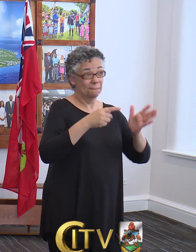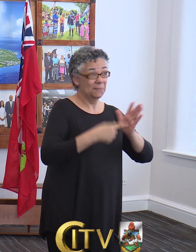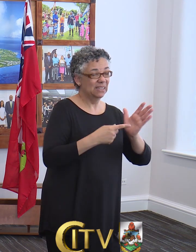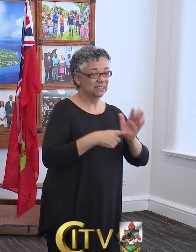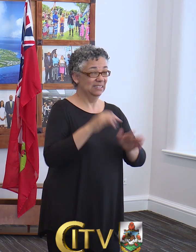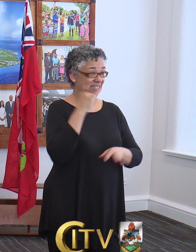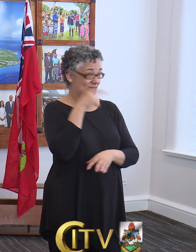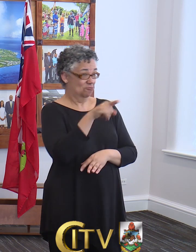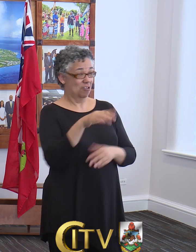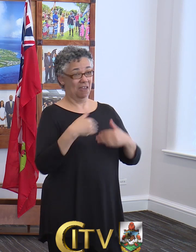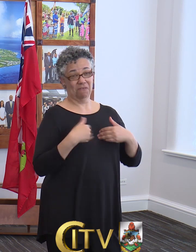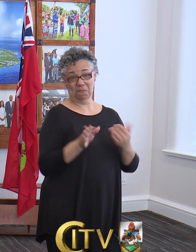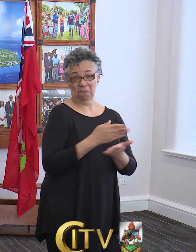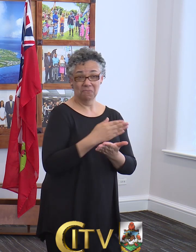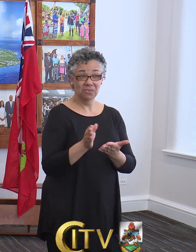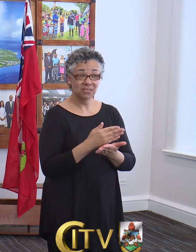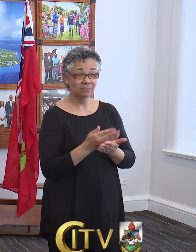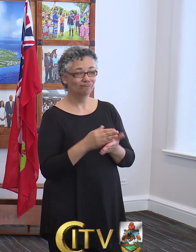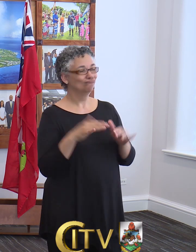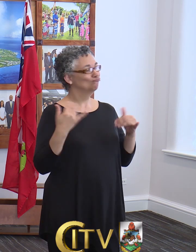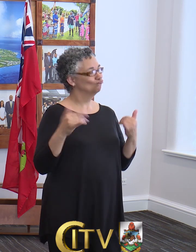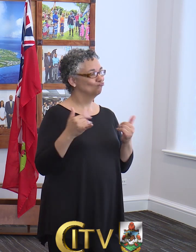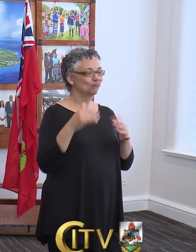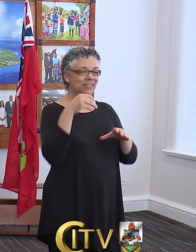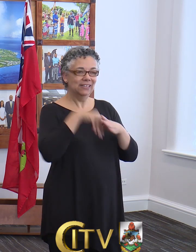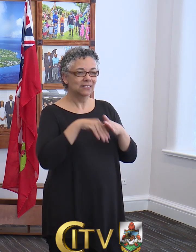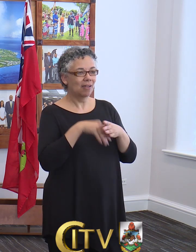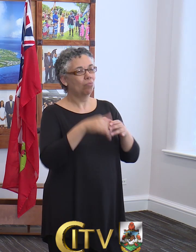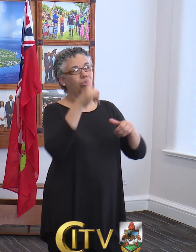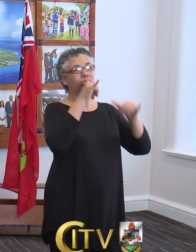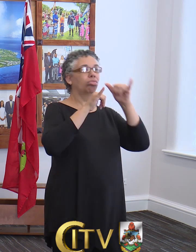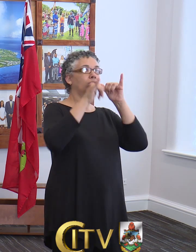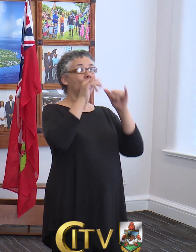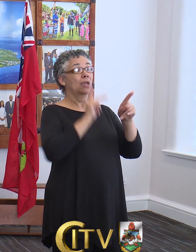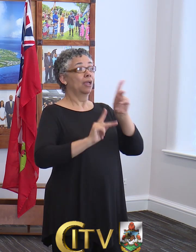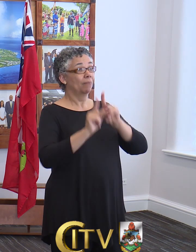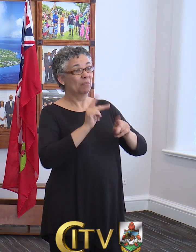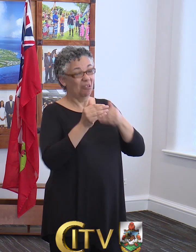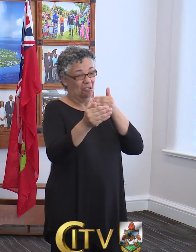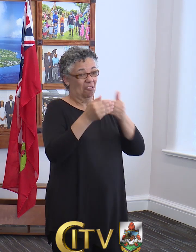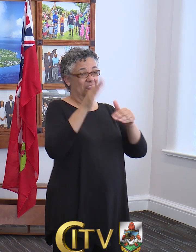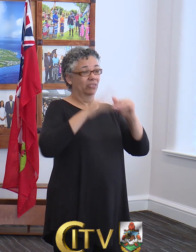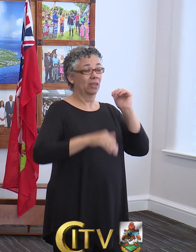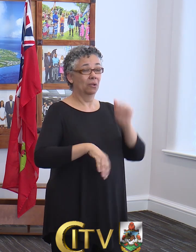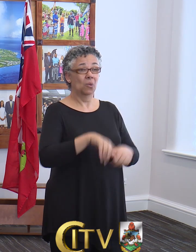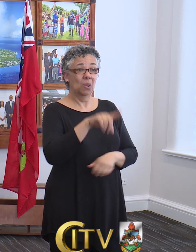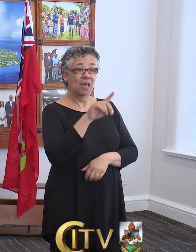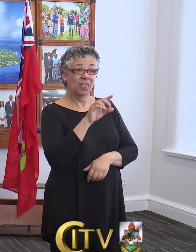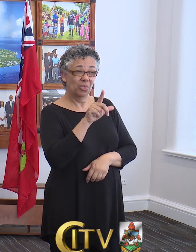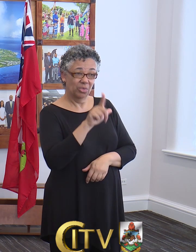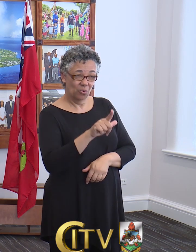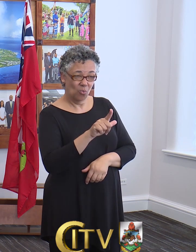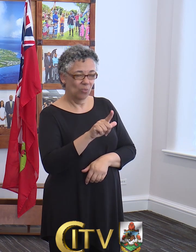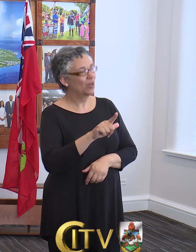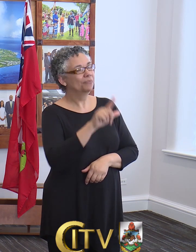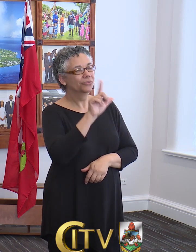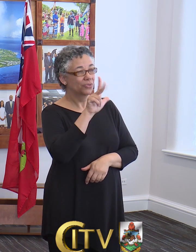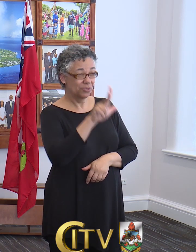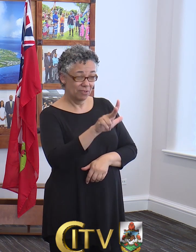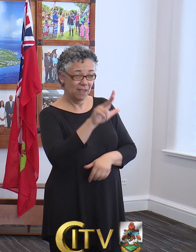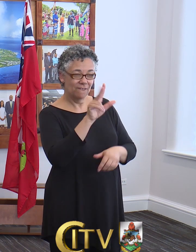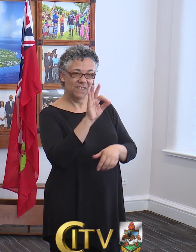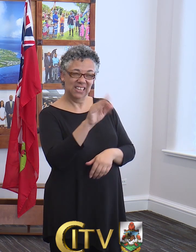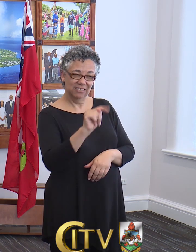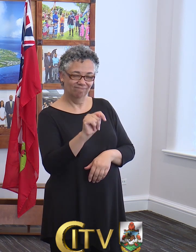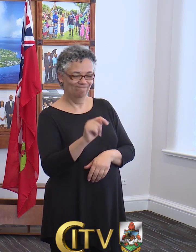have music playing inside of a bar and persons are closer than one meter or three feet, you have the possibility